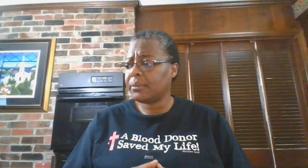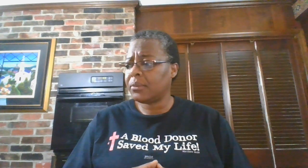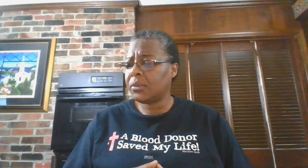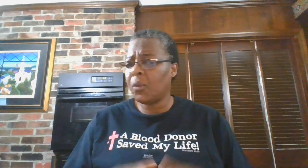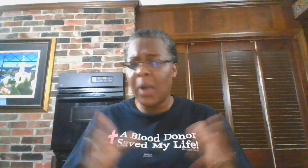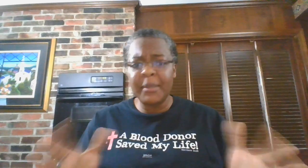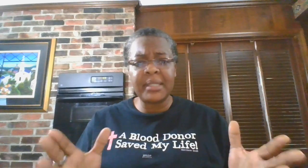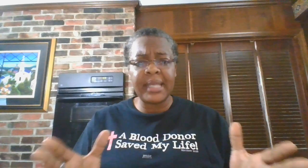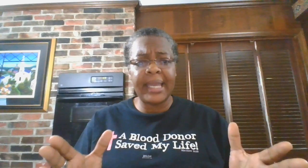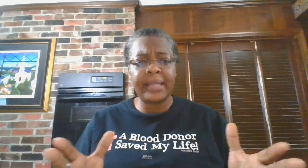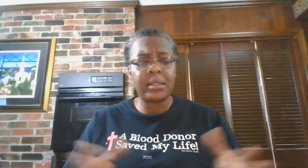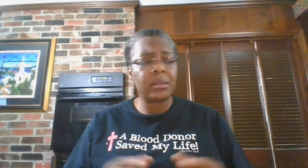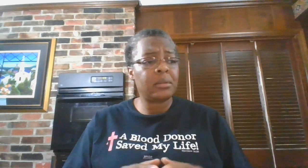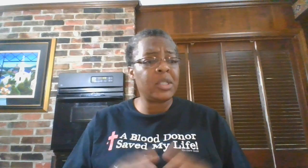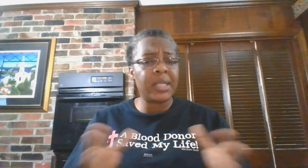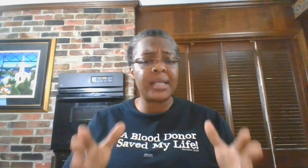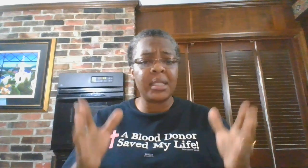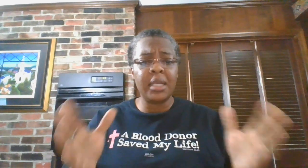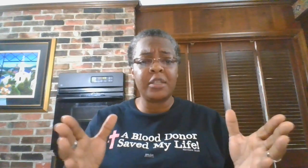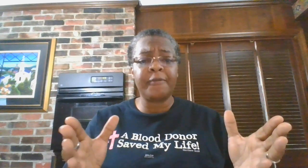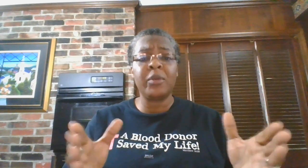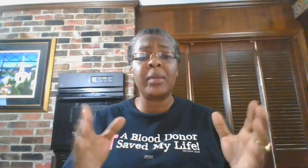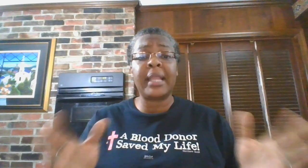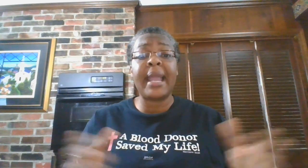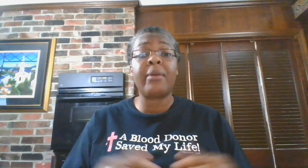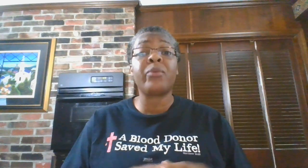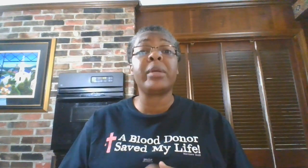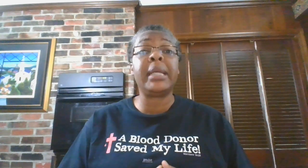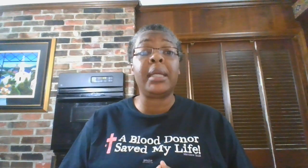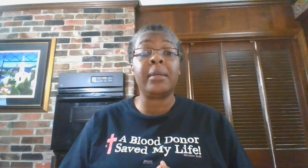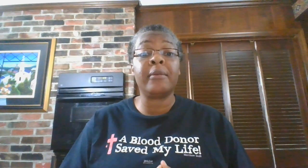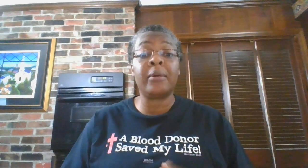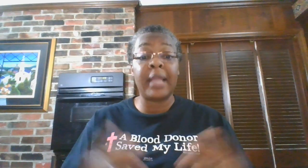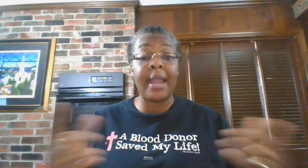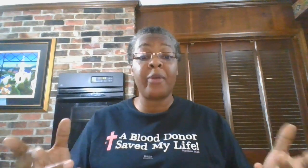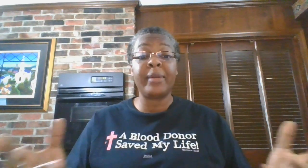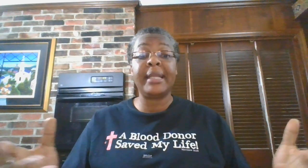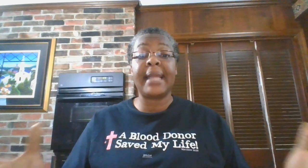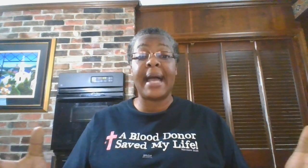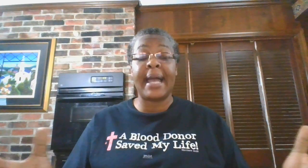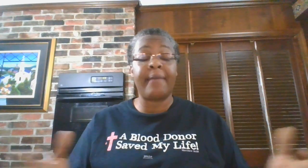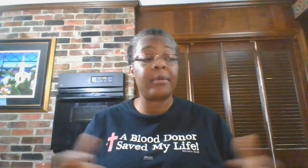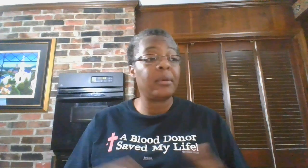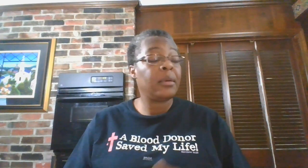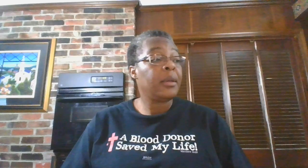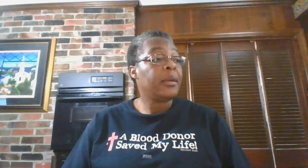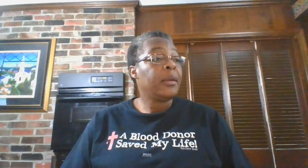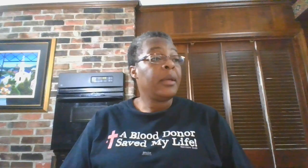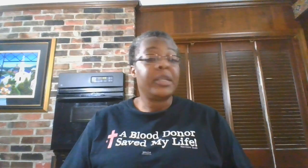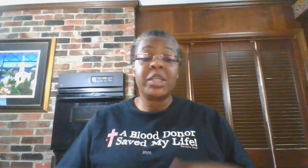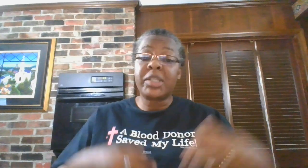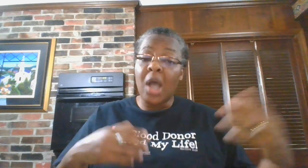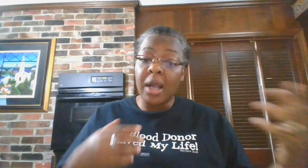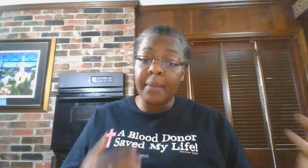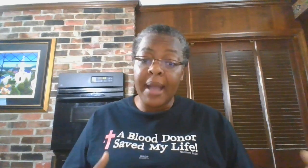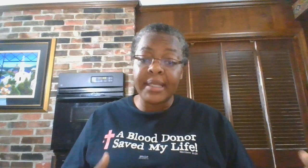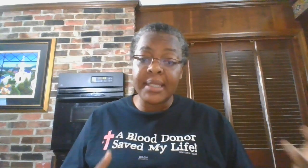The woman says she does an interview with Larry Reed on Larry Reed Live. And she's talking about this